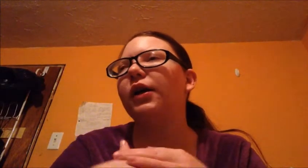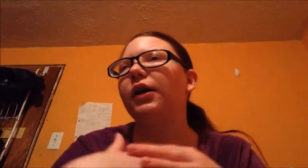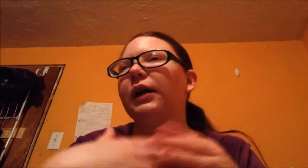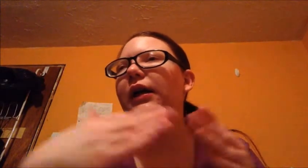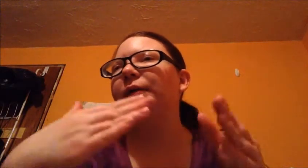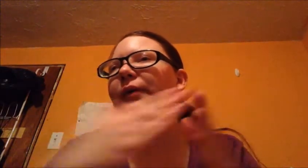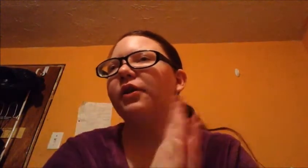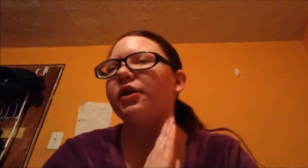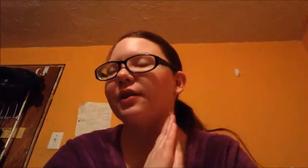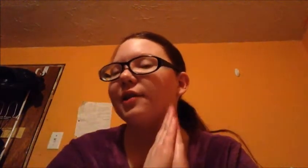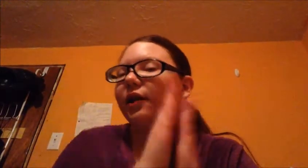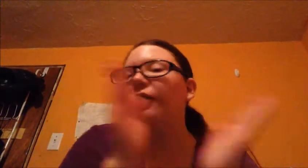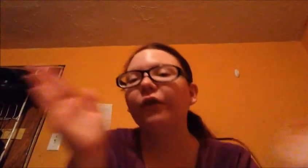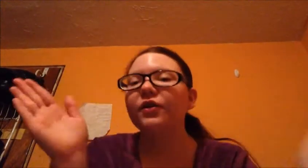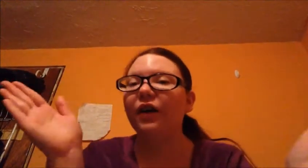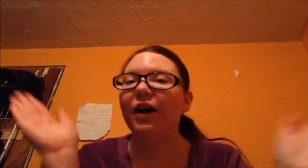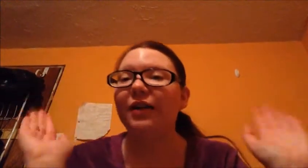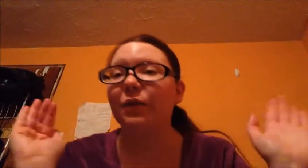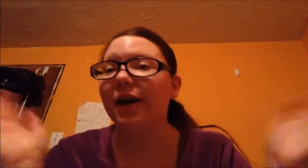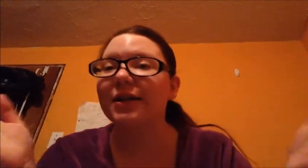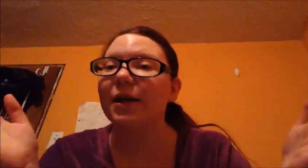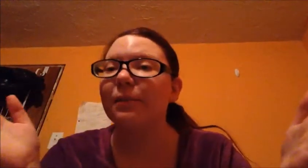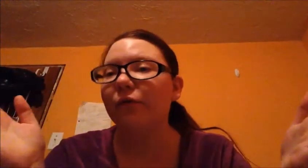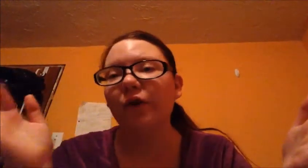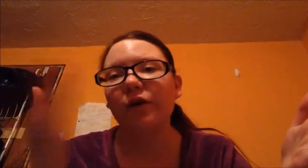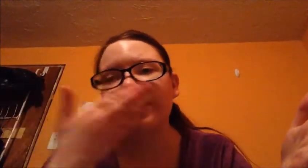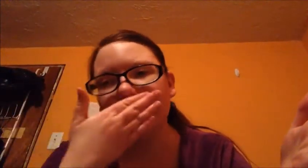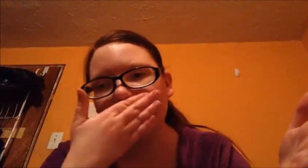So pretty much this is the first vlog, that's why I have to get up before I go to sleep.